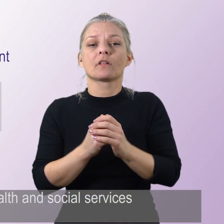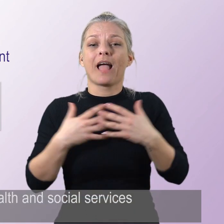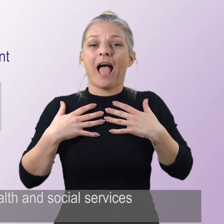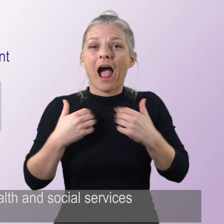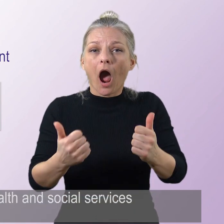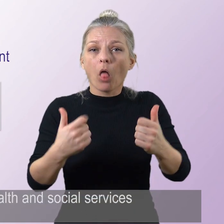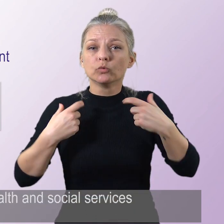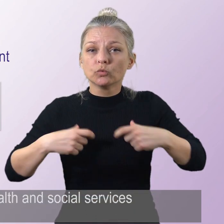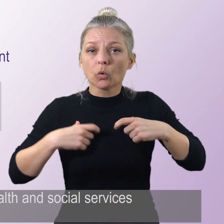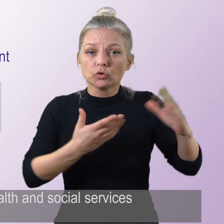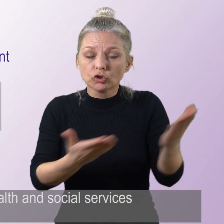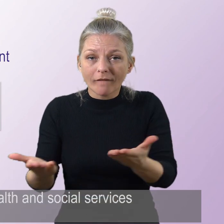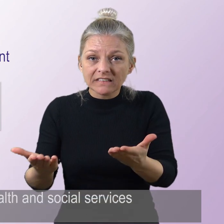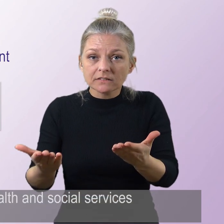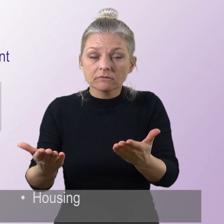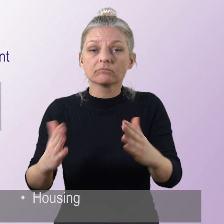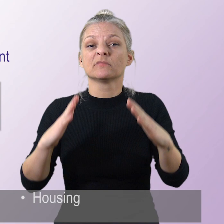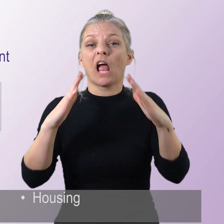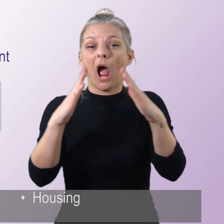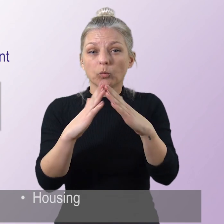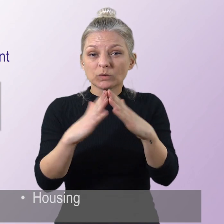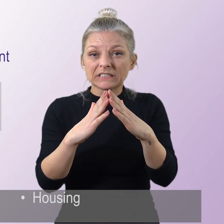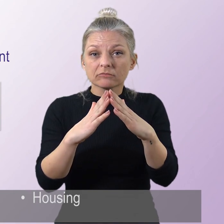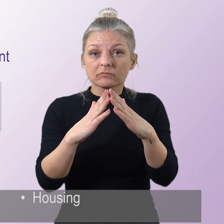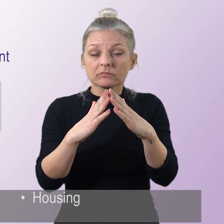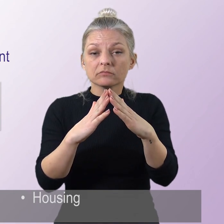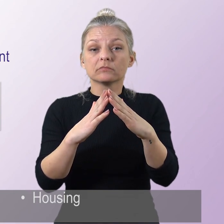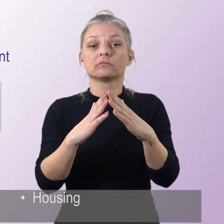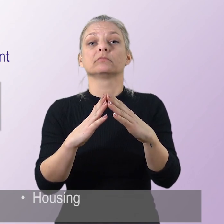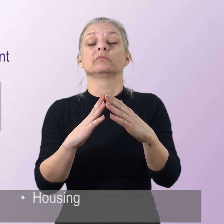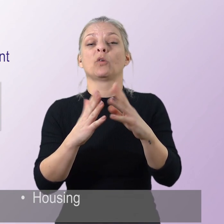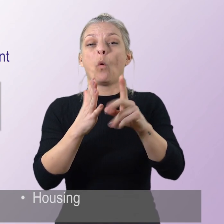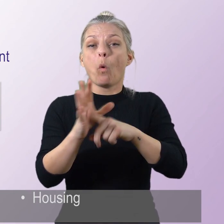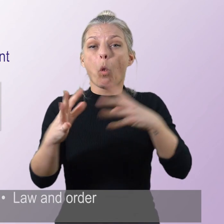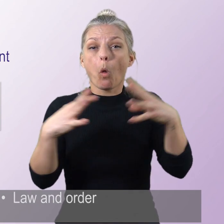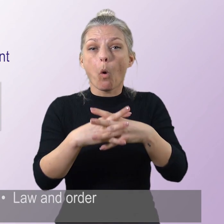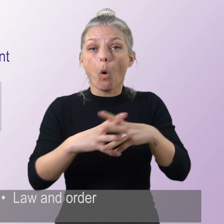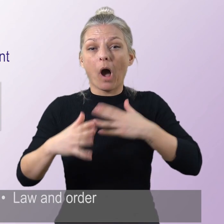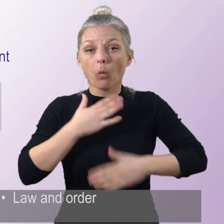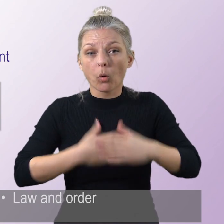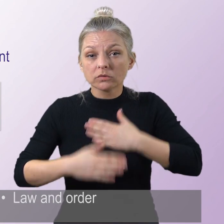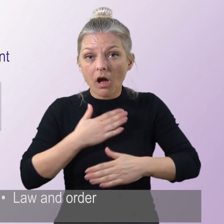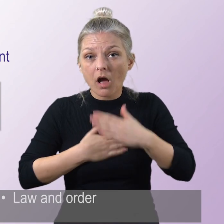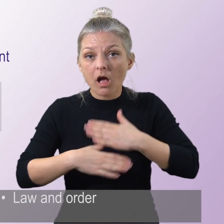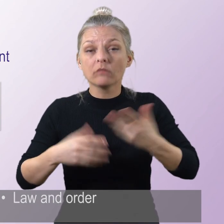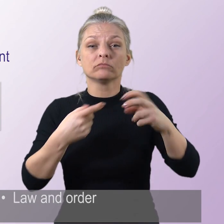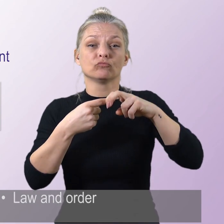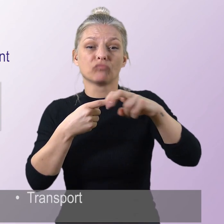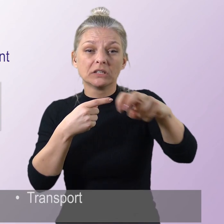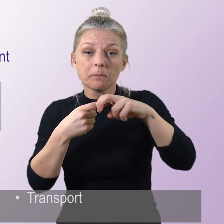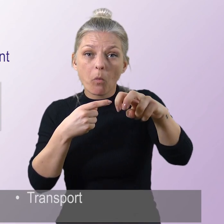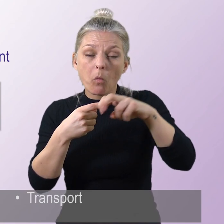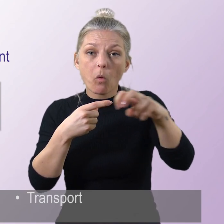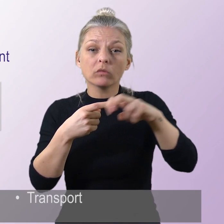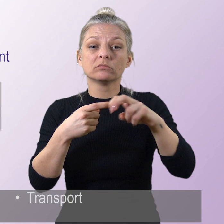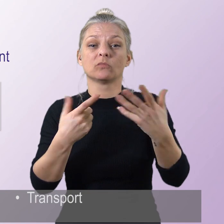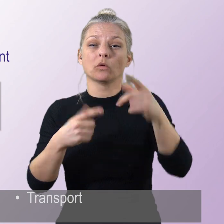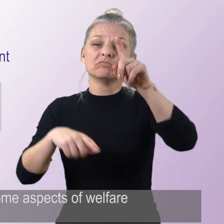Health and social services Housing Law and order Transport Some